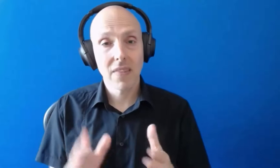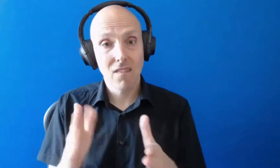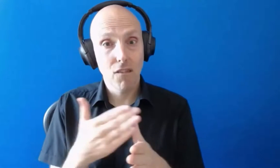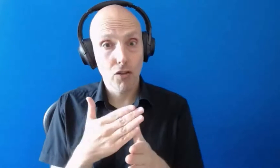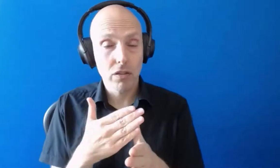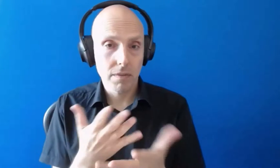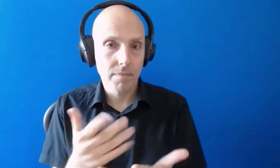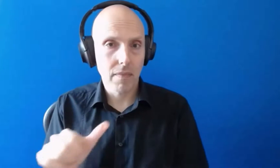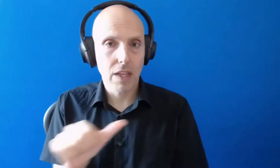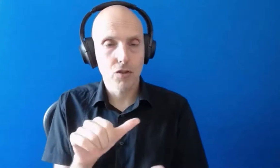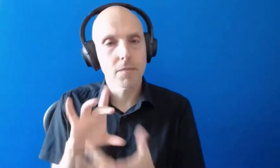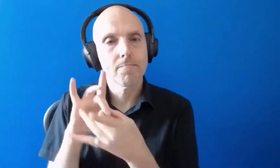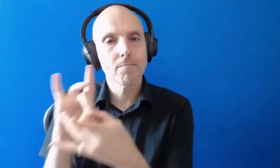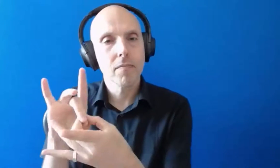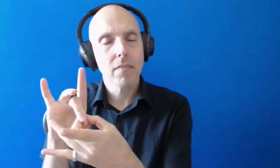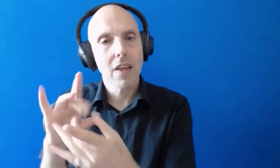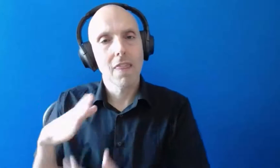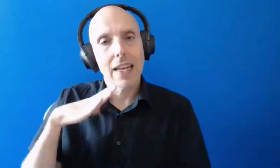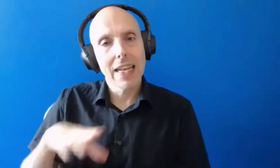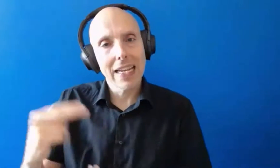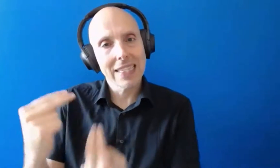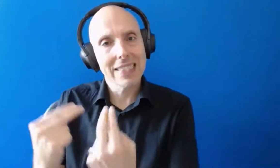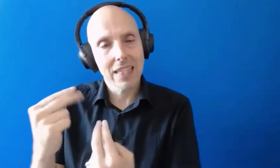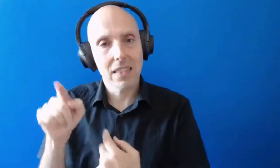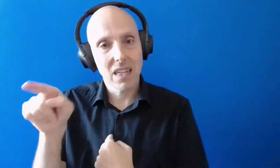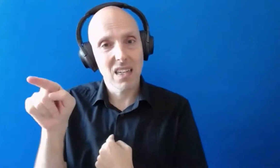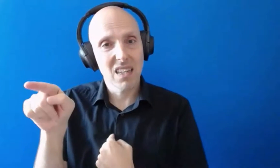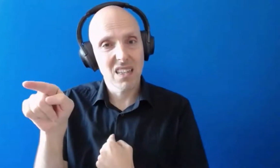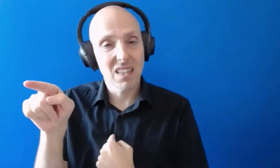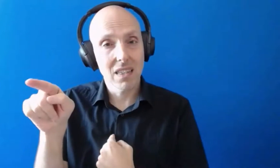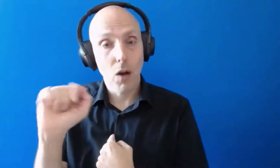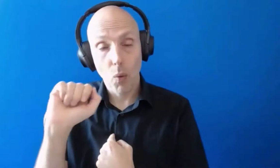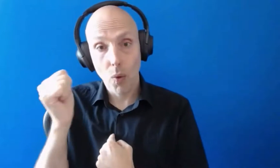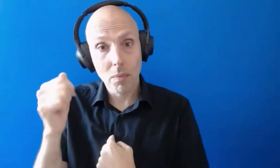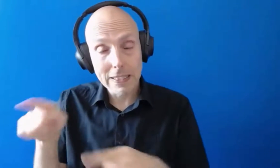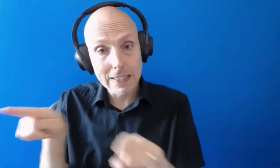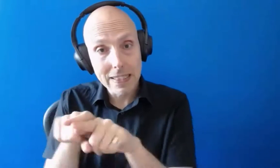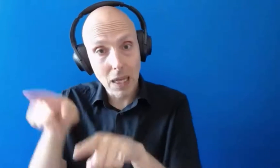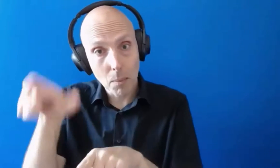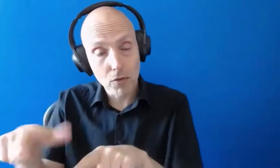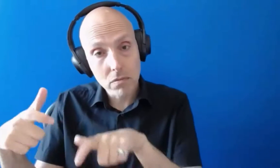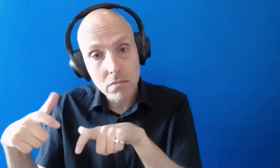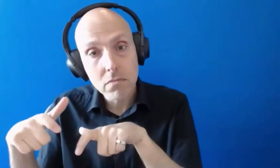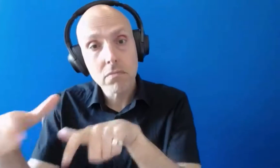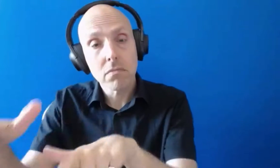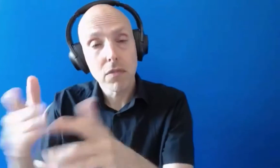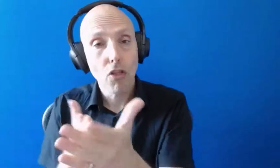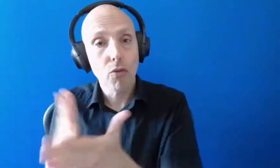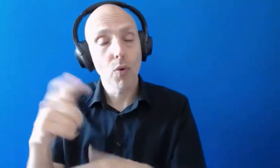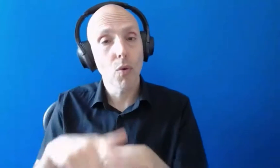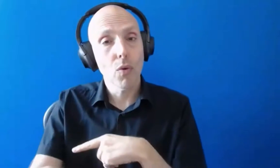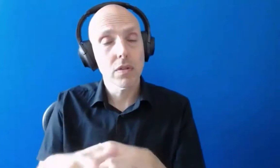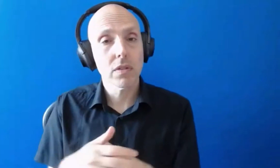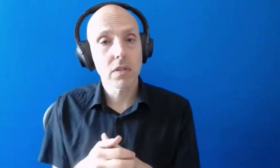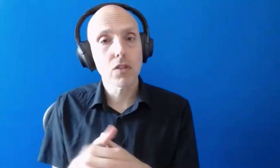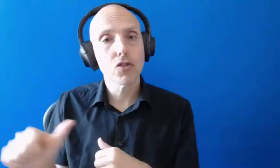the person that you meet with initially um they will be your needs assessor for the duration of your course and you should be provided with their contact